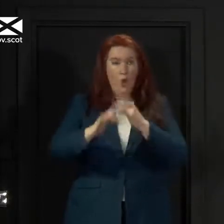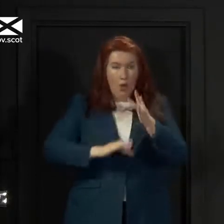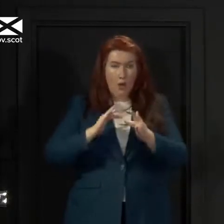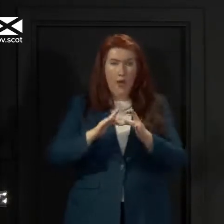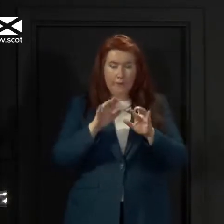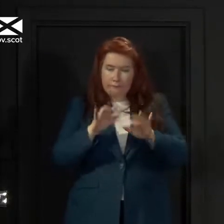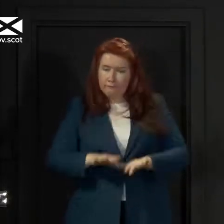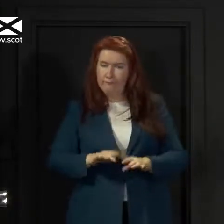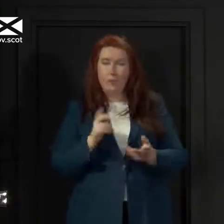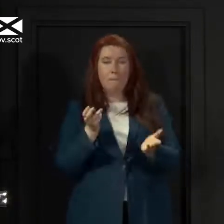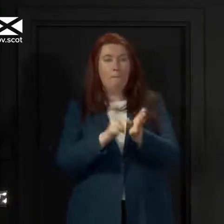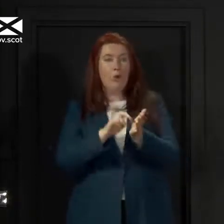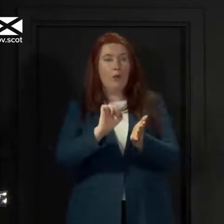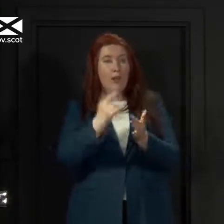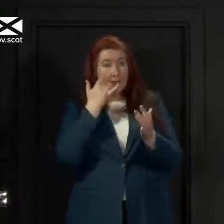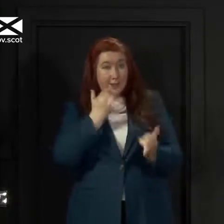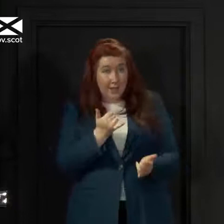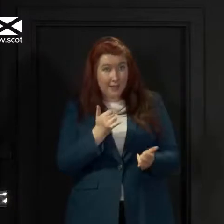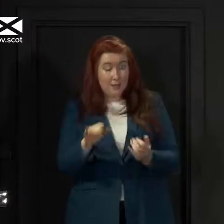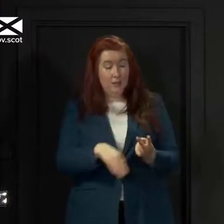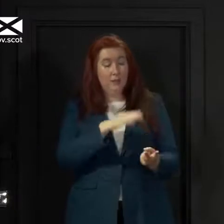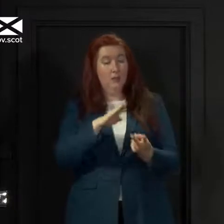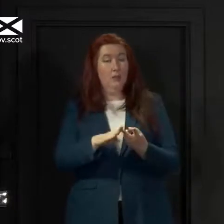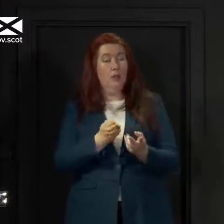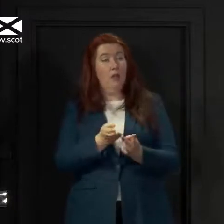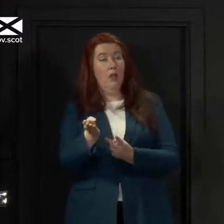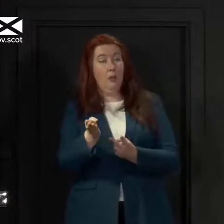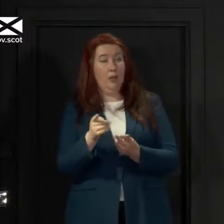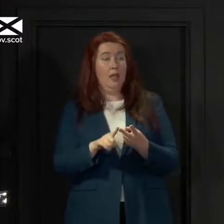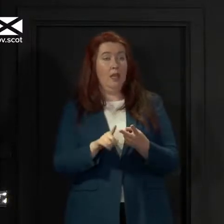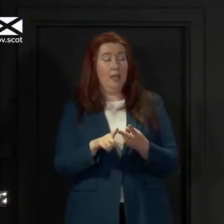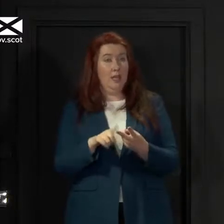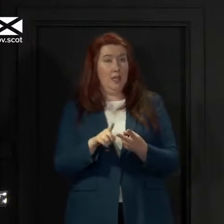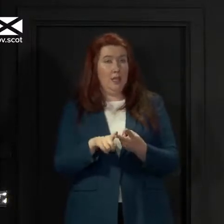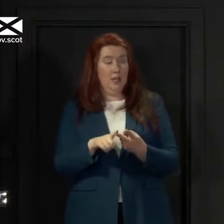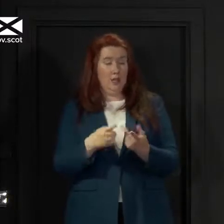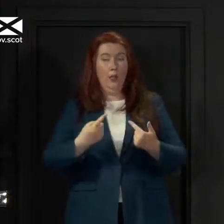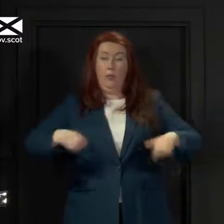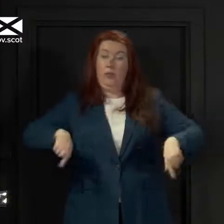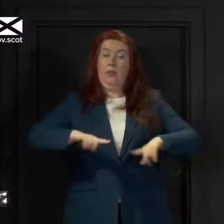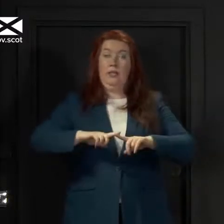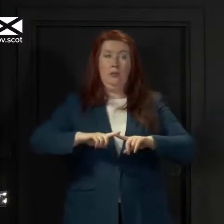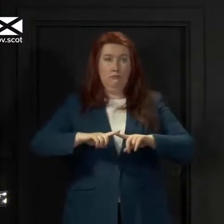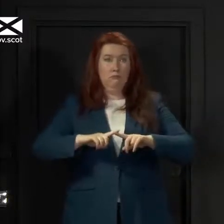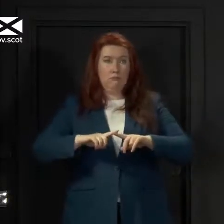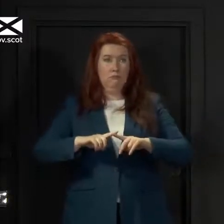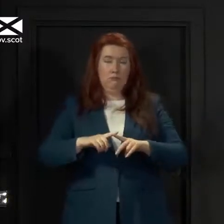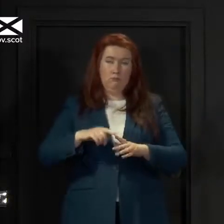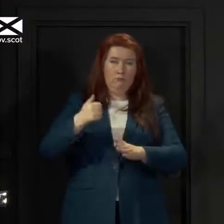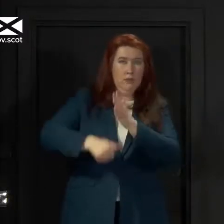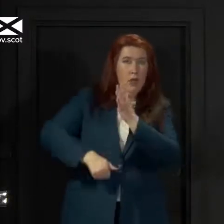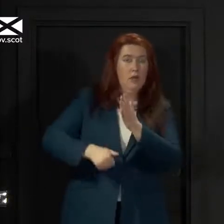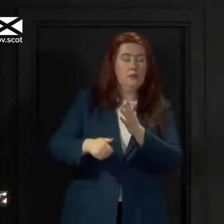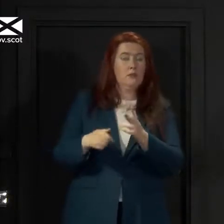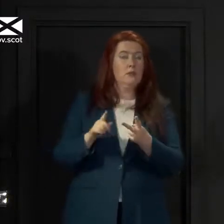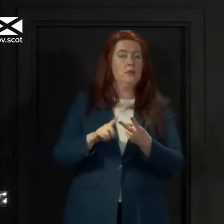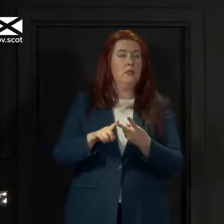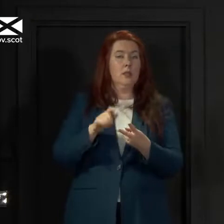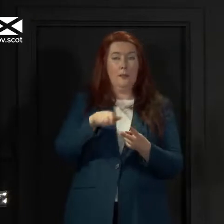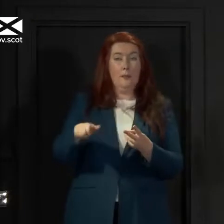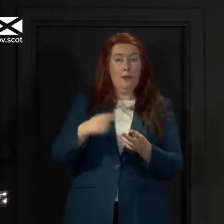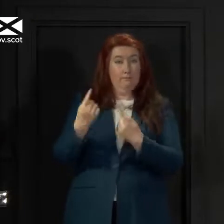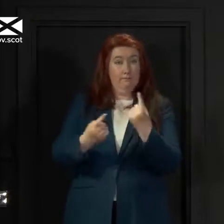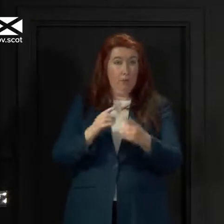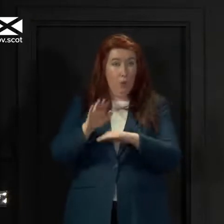book a test and the other route is that route that we initiate which is those who are